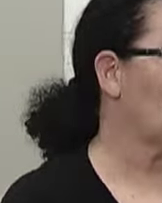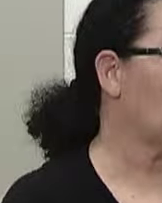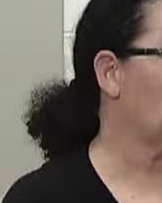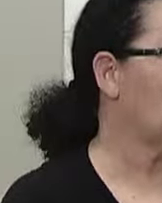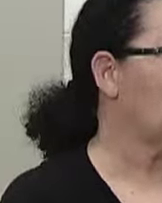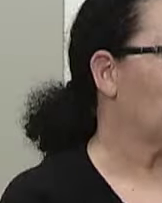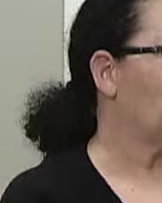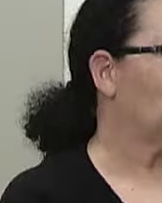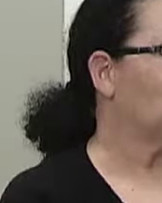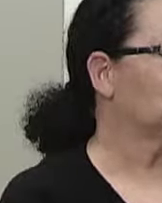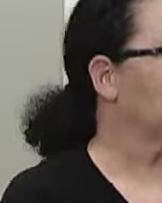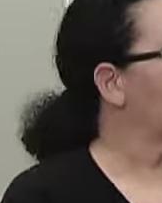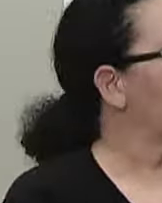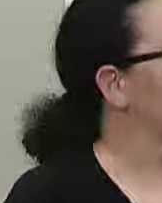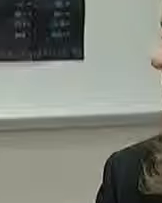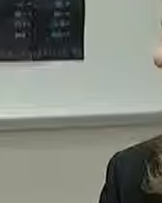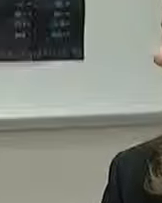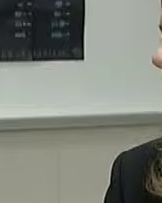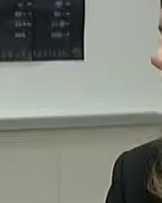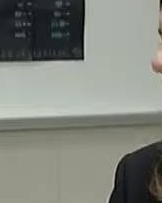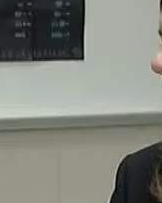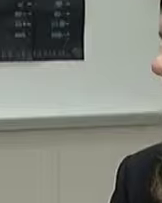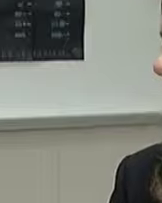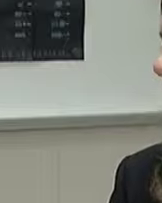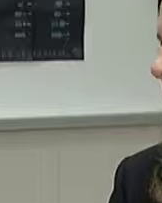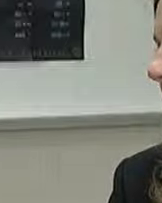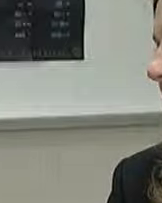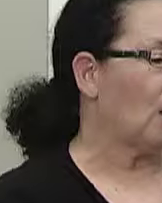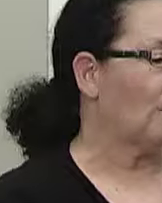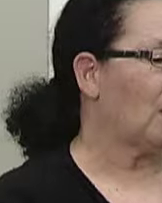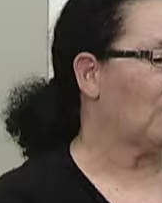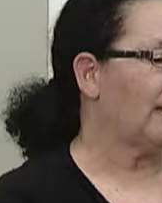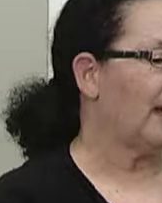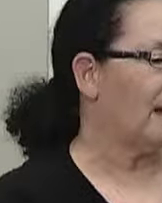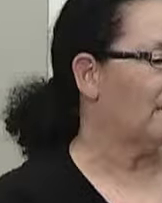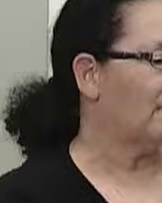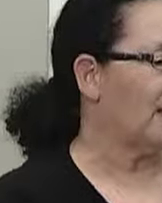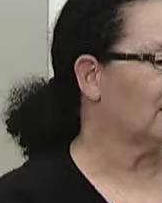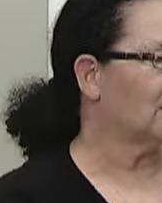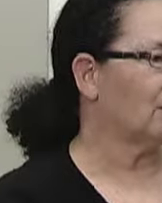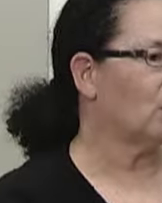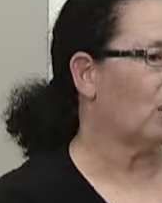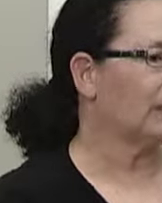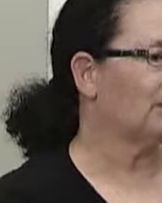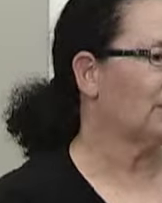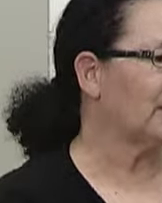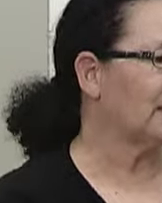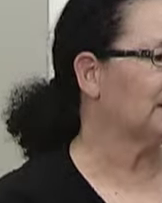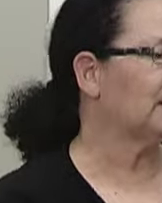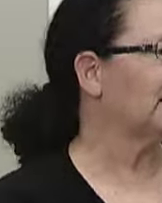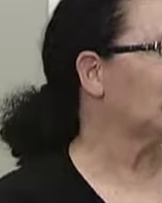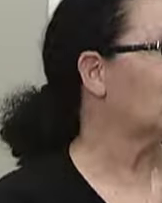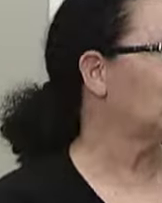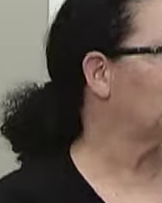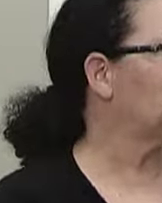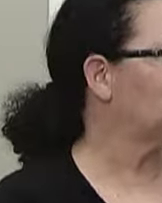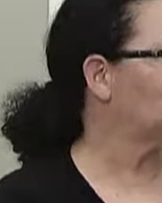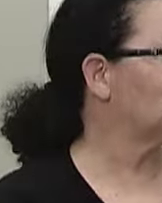Why? Because our class sizes are small. We have faculty who are experienced and they are committed to